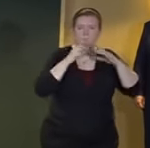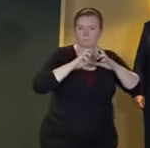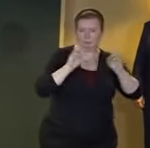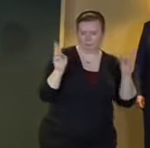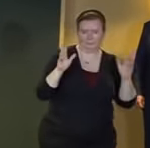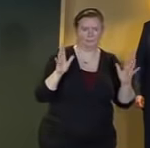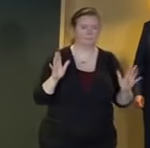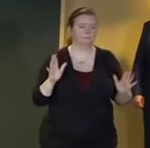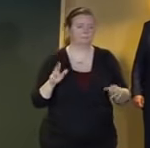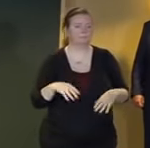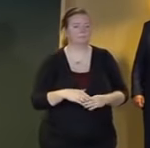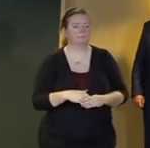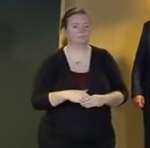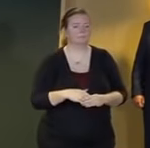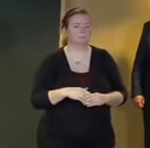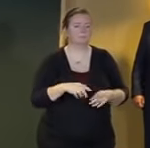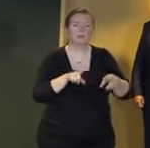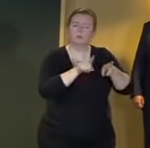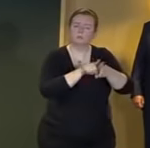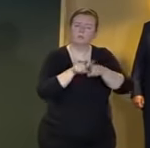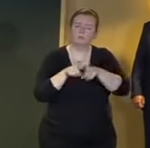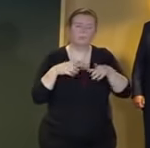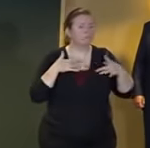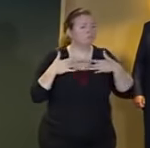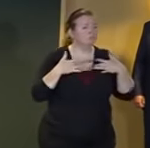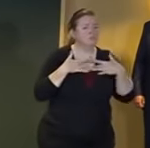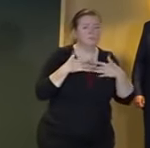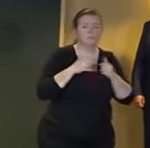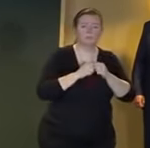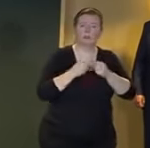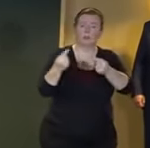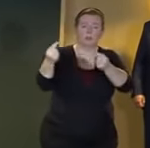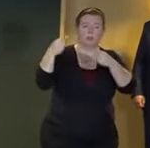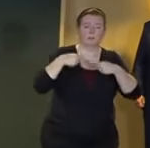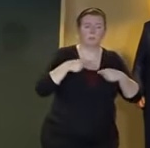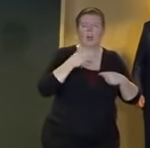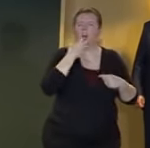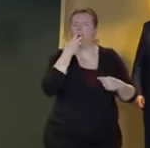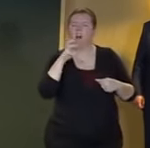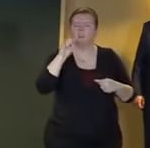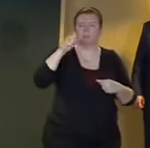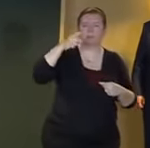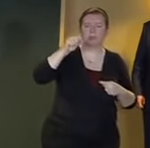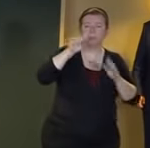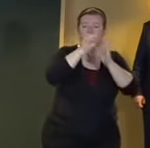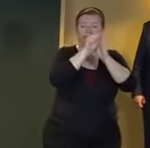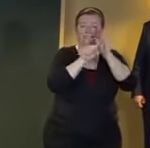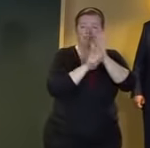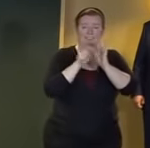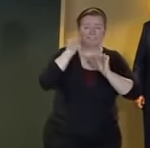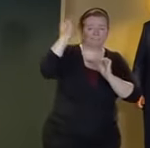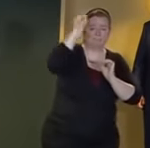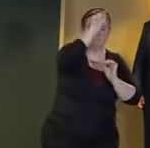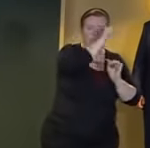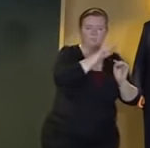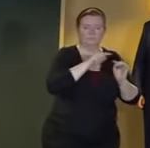about hotspot states so this is to say this is not an easy endeavor in the midst of a pandemic would be the understatement of the day with that